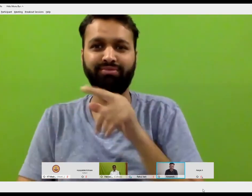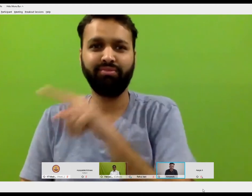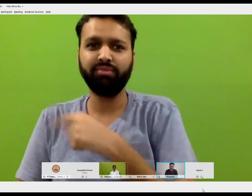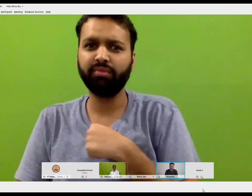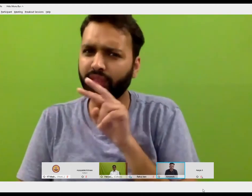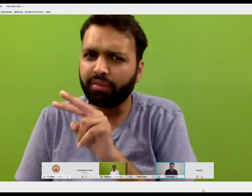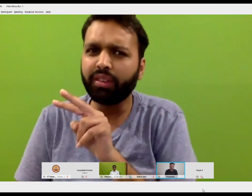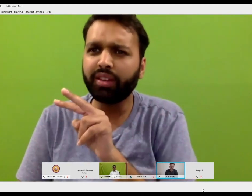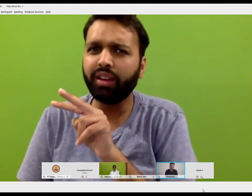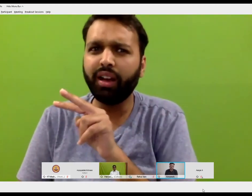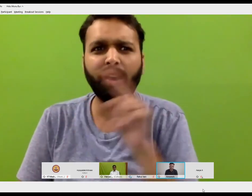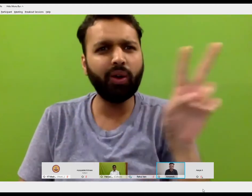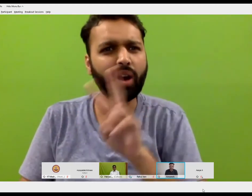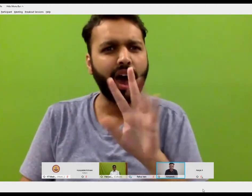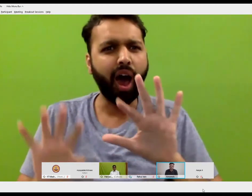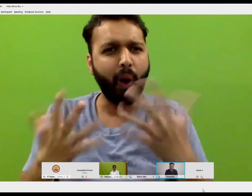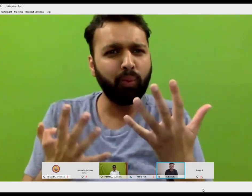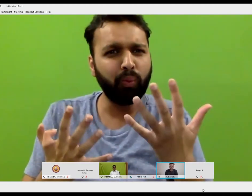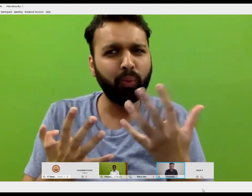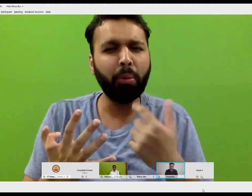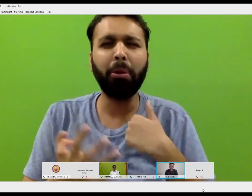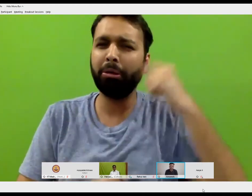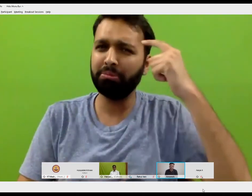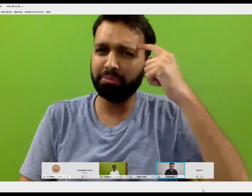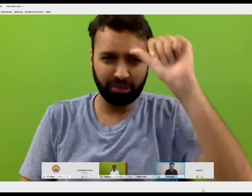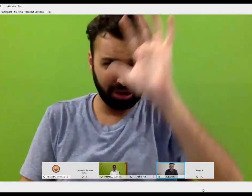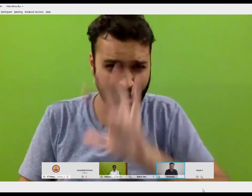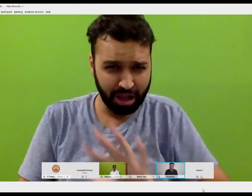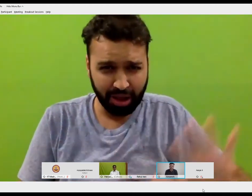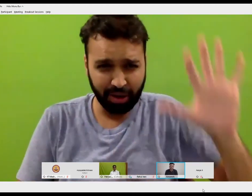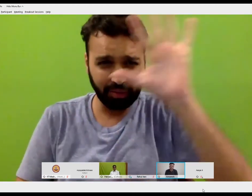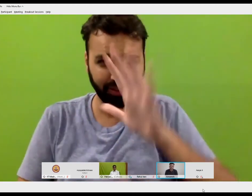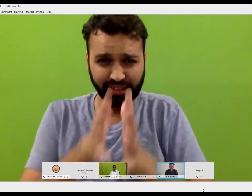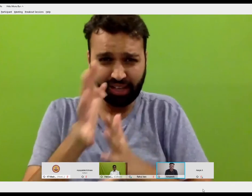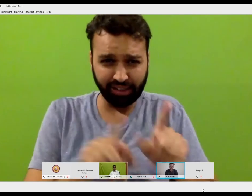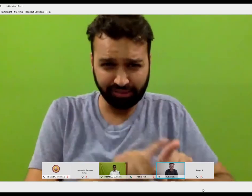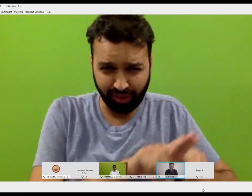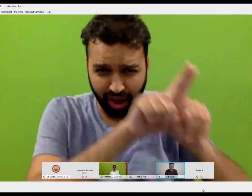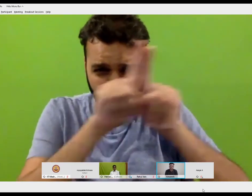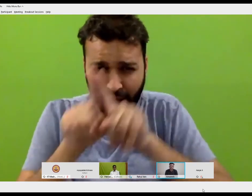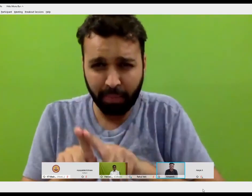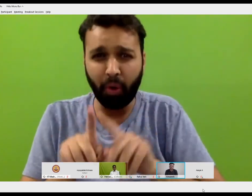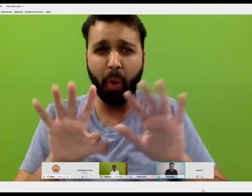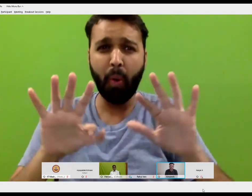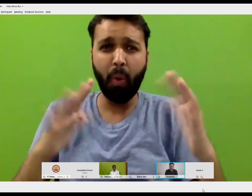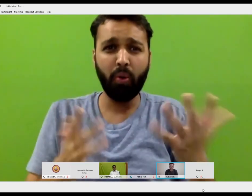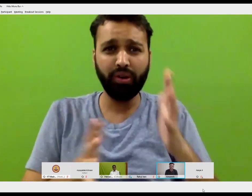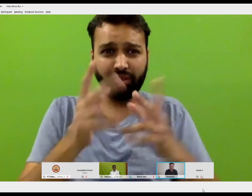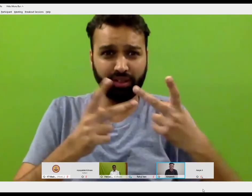lexicon. But my father knew the vocabulary in both these places. So at that point of time, I was, you know, like, I was wondering whether